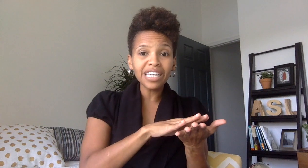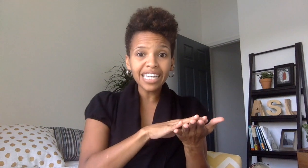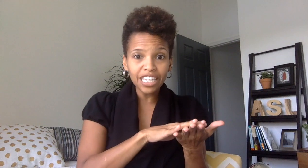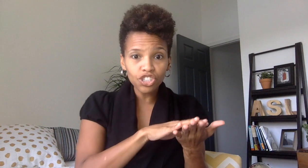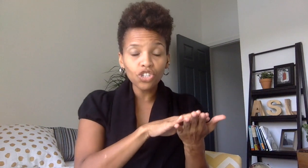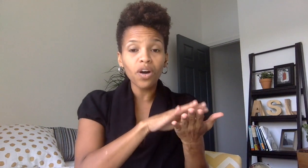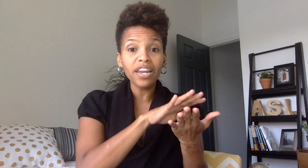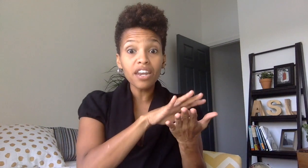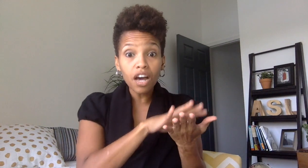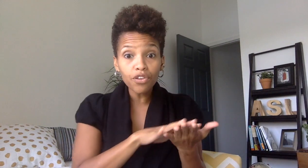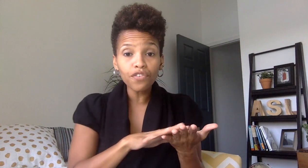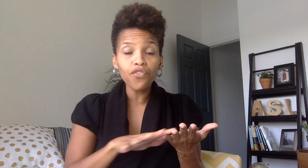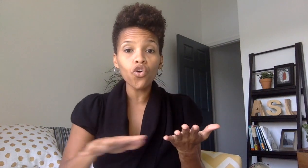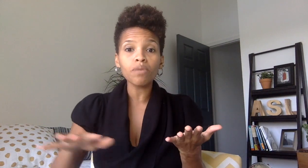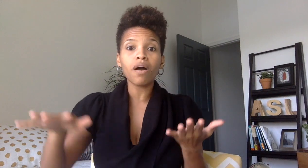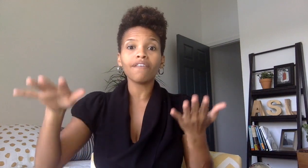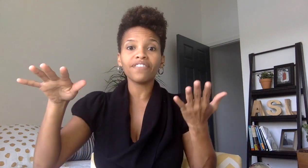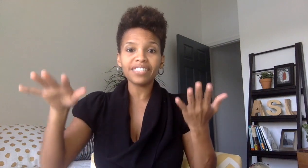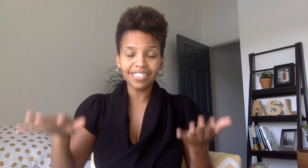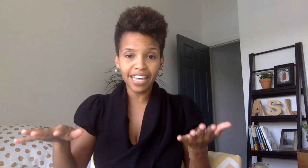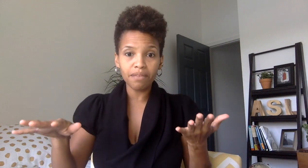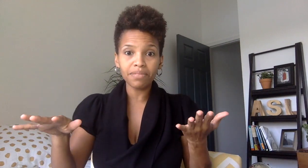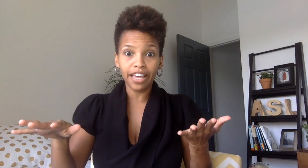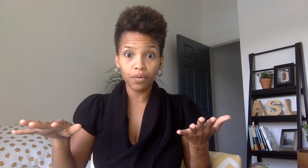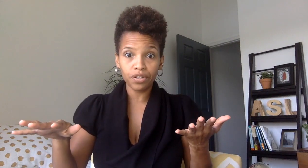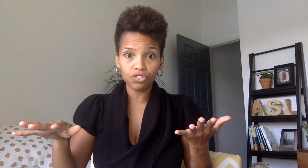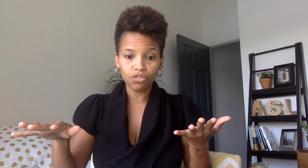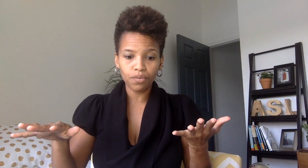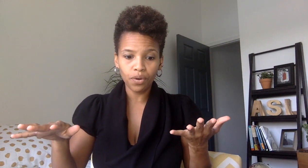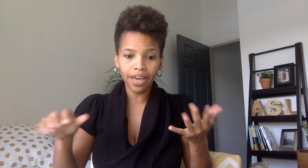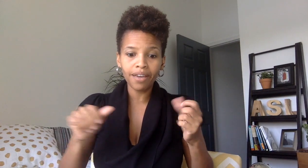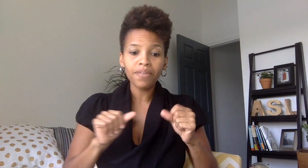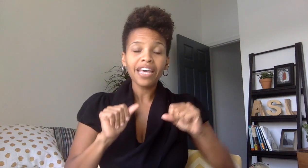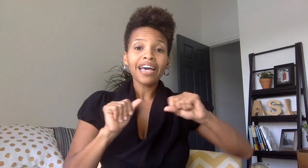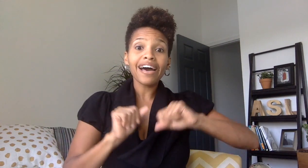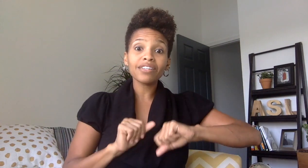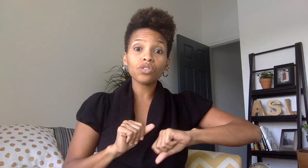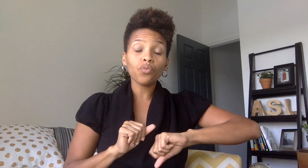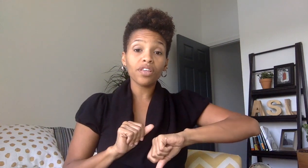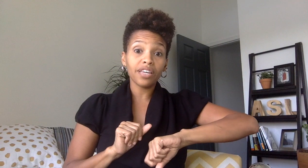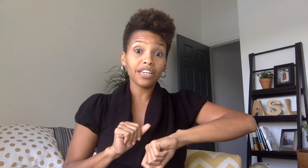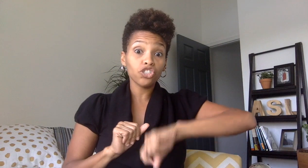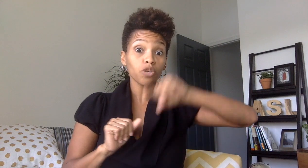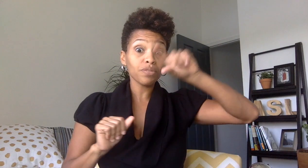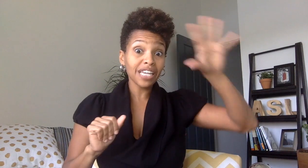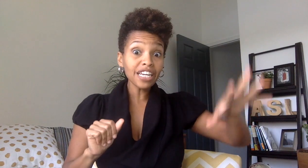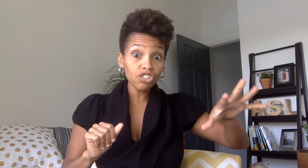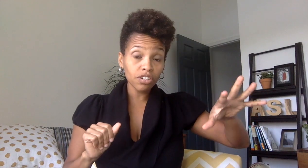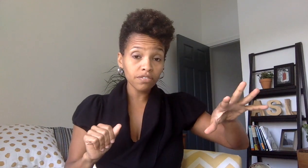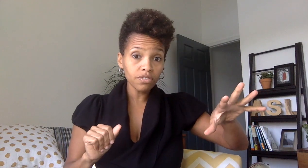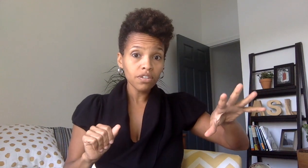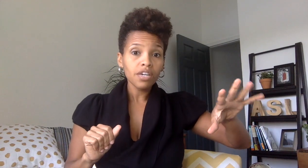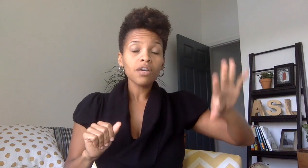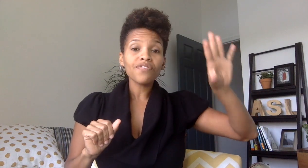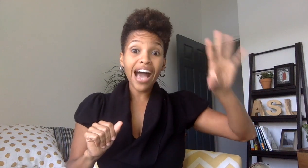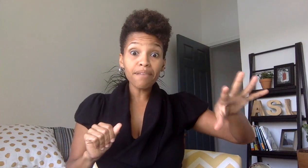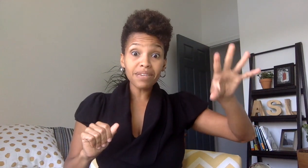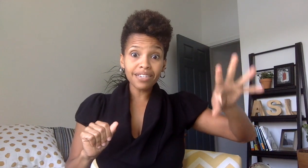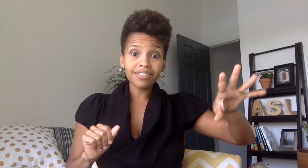it into another form of the same language okay as with interpretation that means